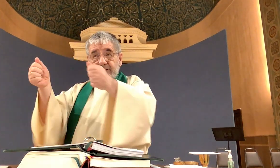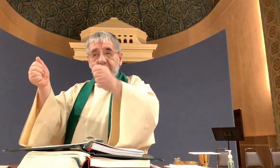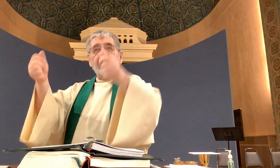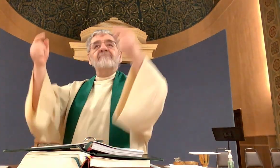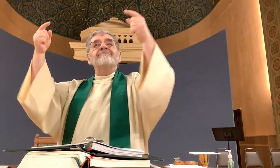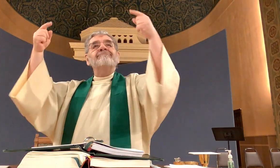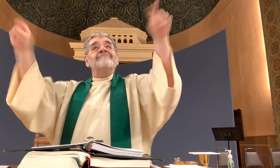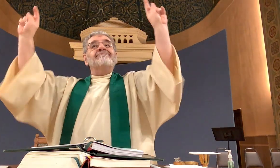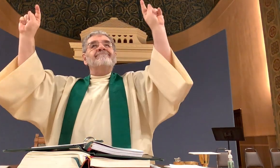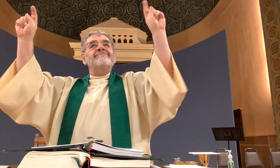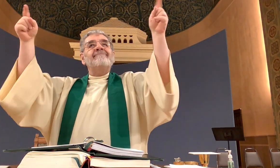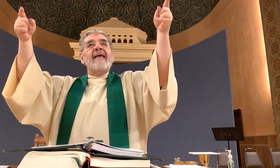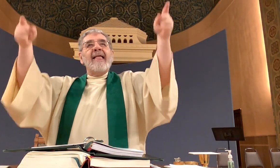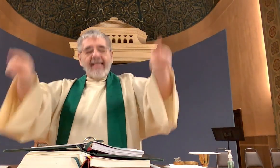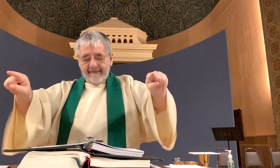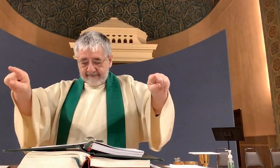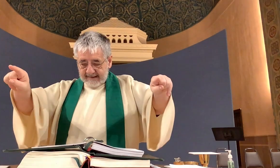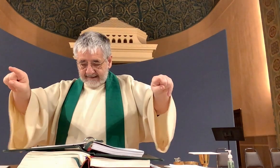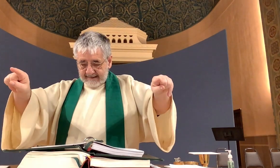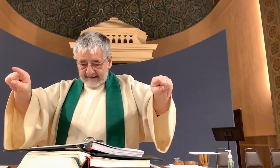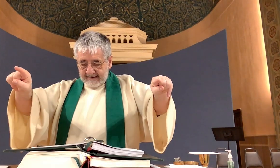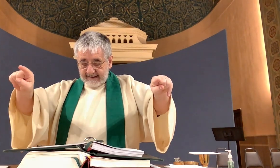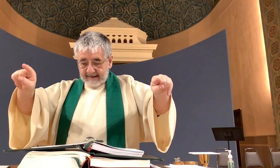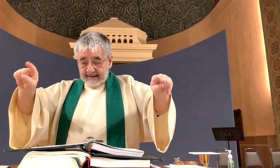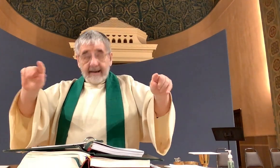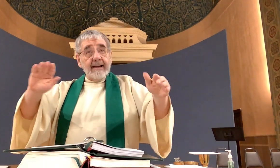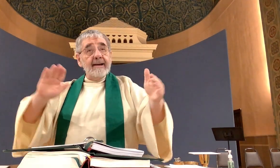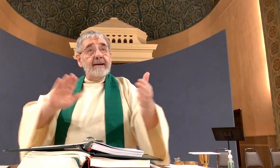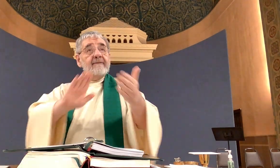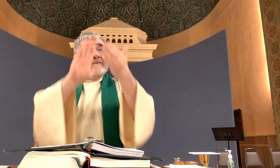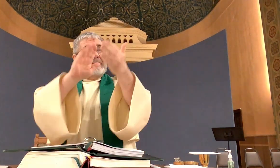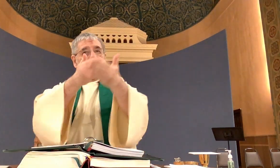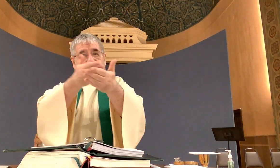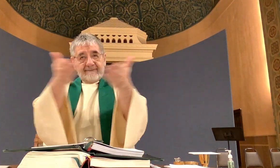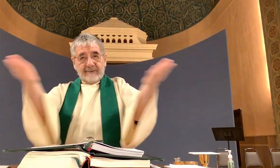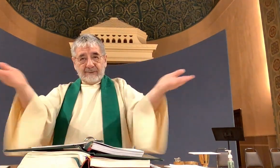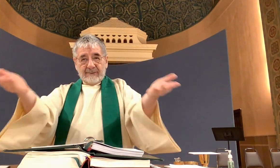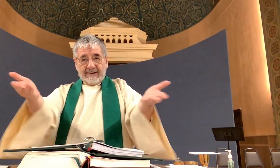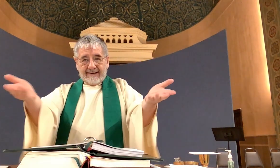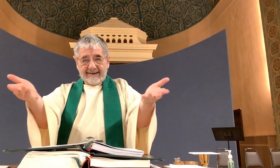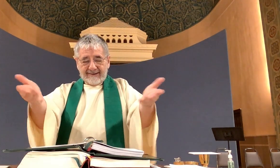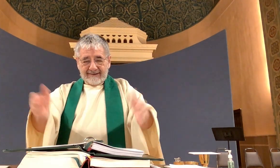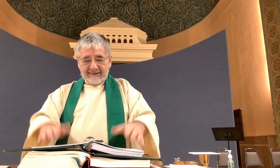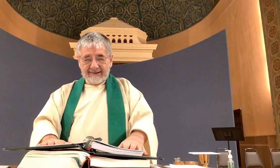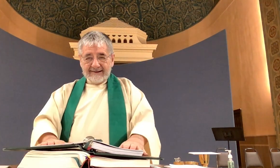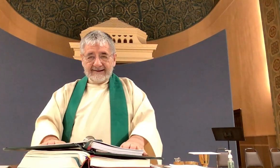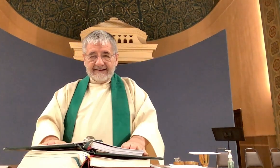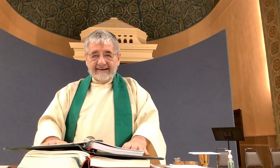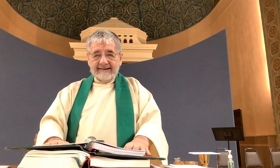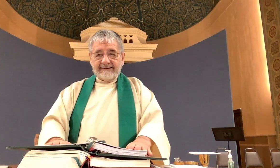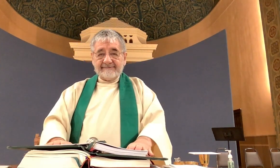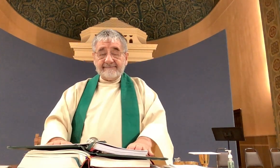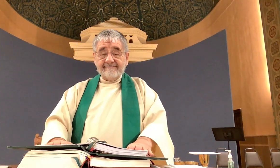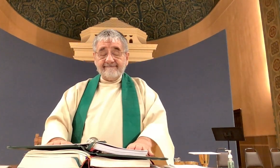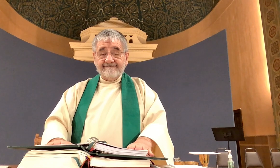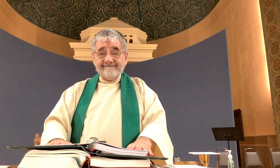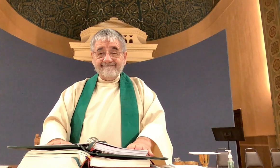He said to them today this scripture passage is fulfilled in your